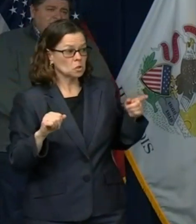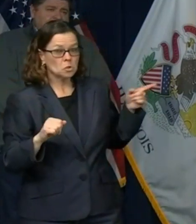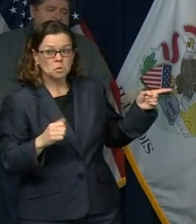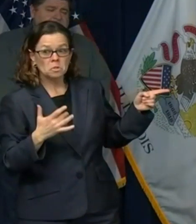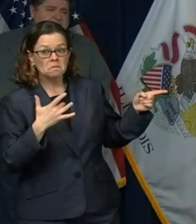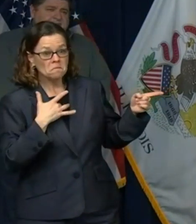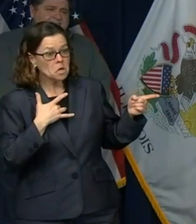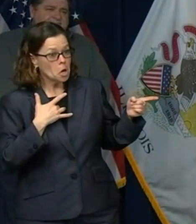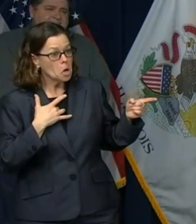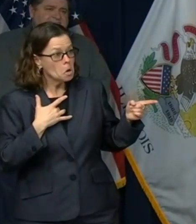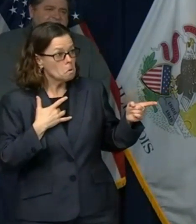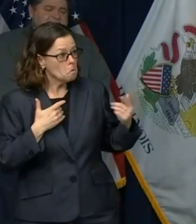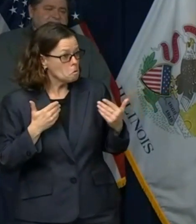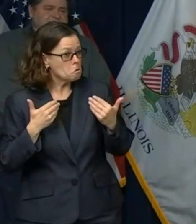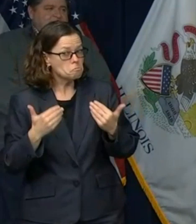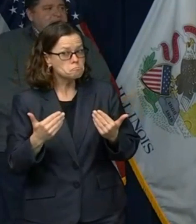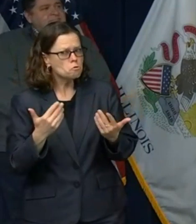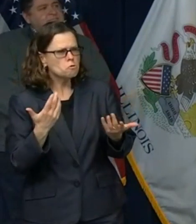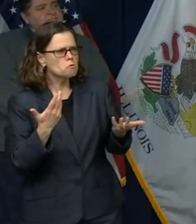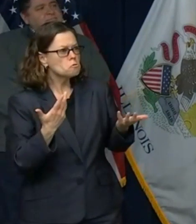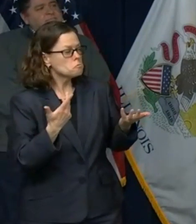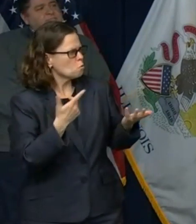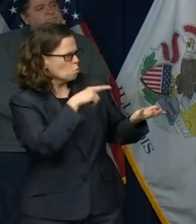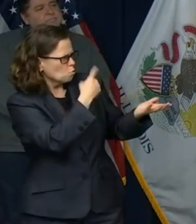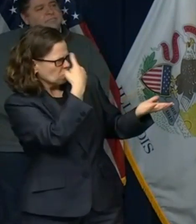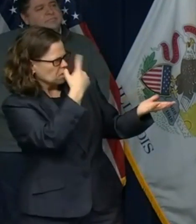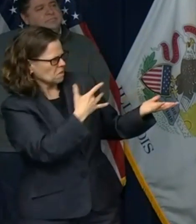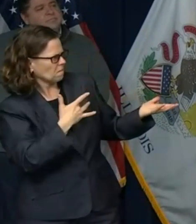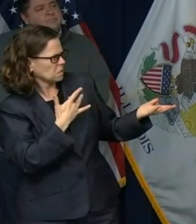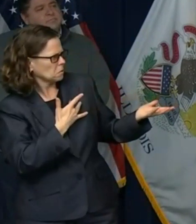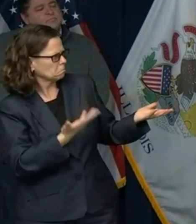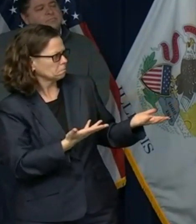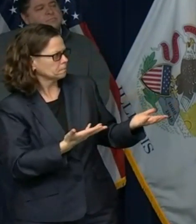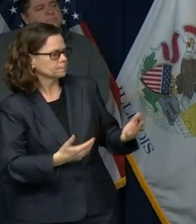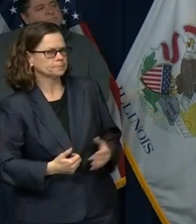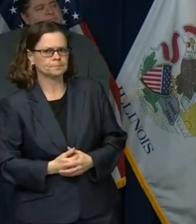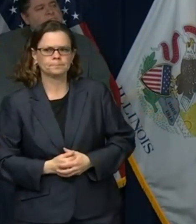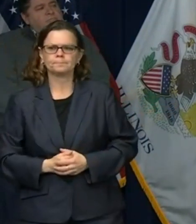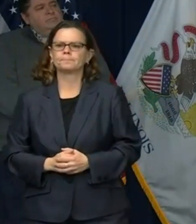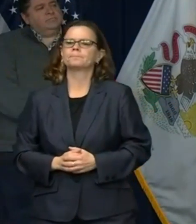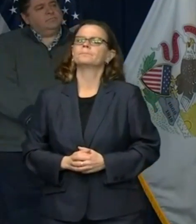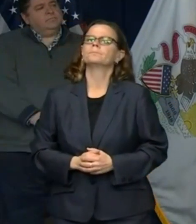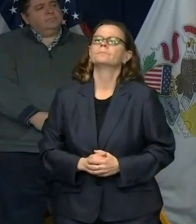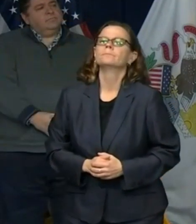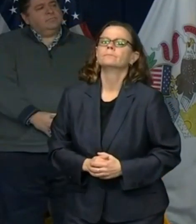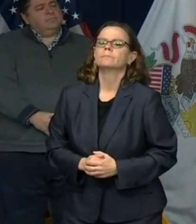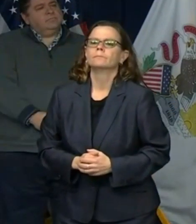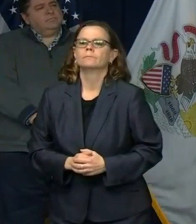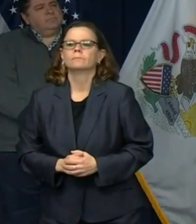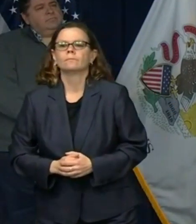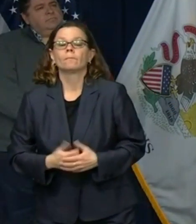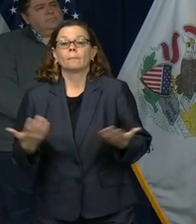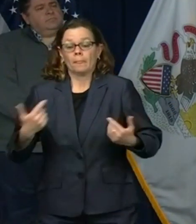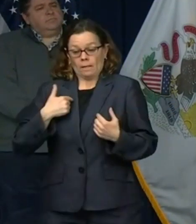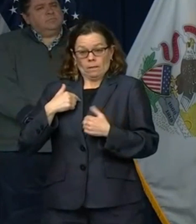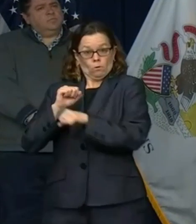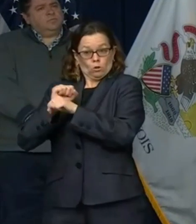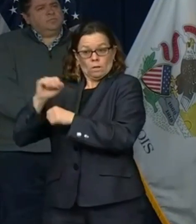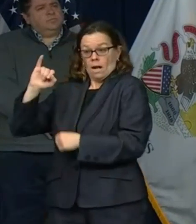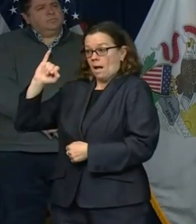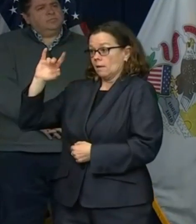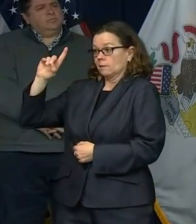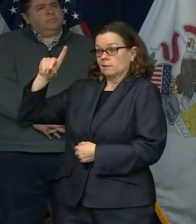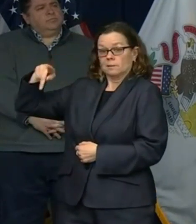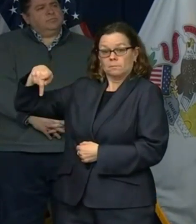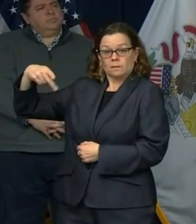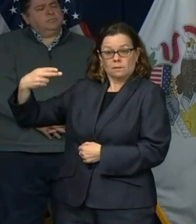that on a broad level? Yeah, so me personally, IDPH, I think all of us are just hoping